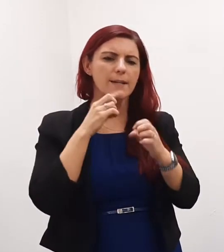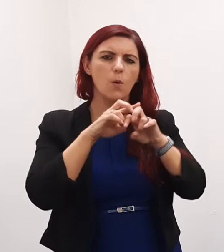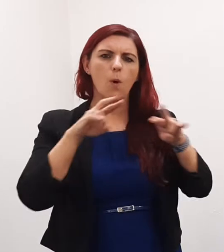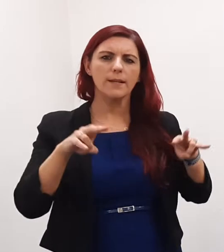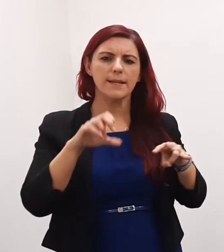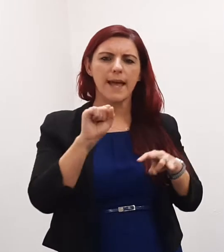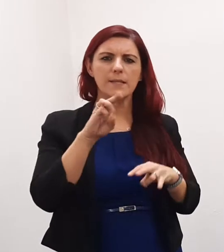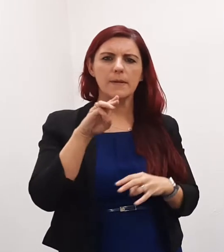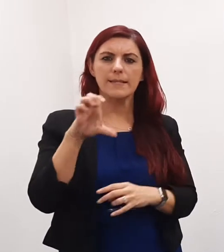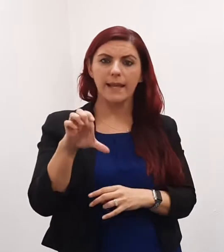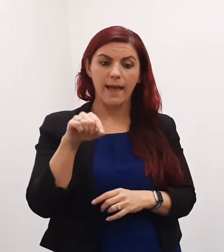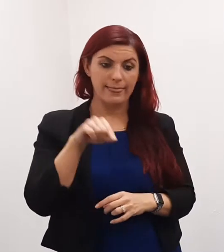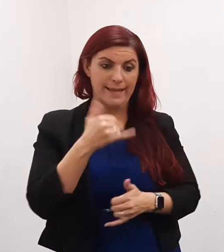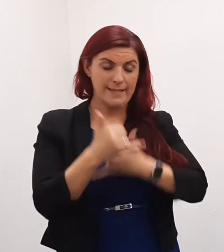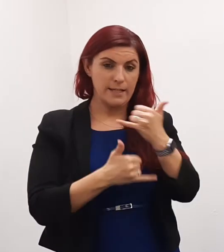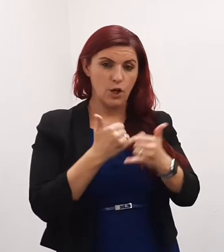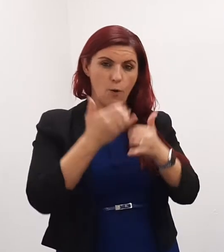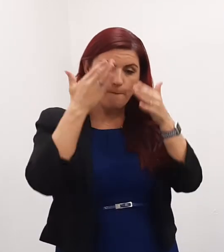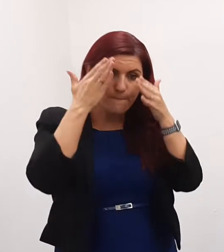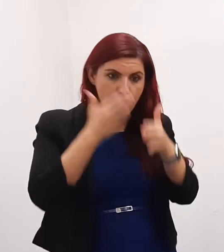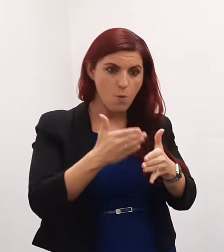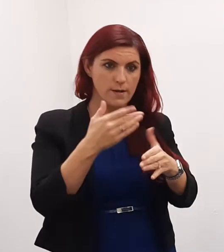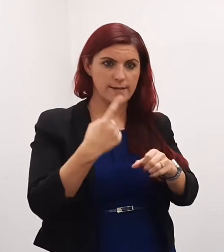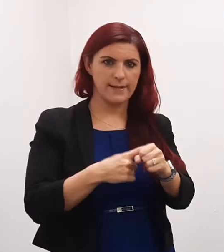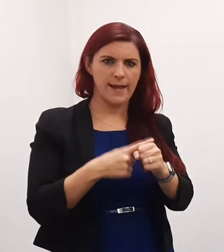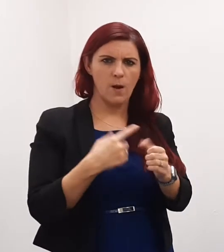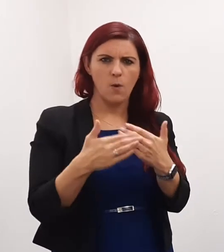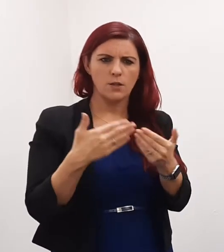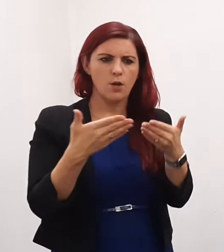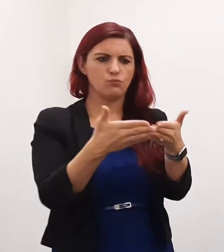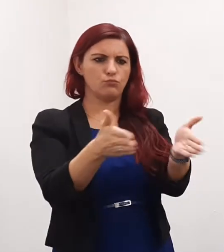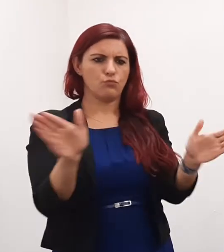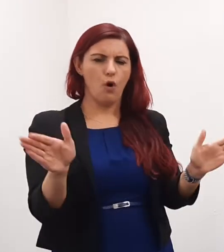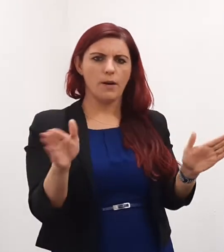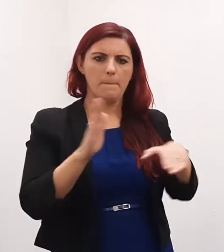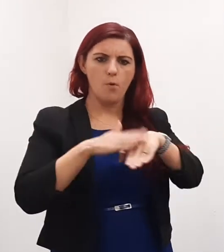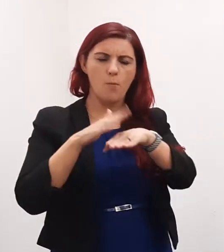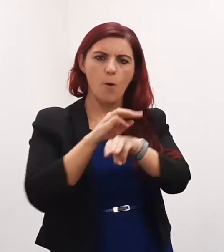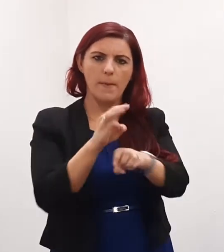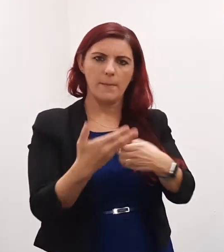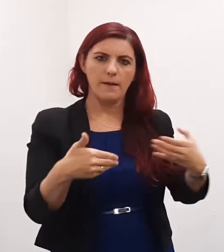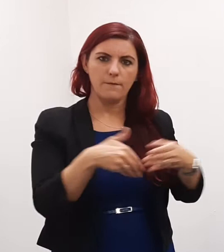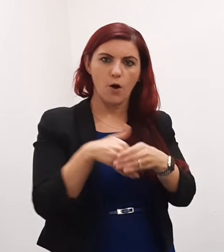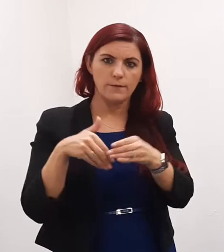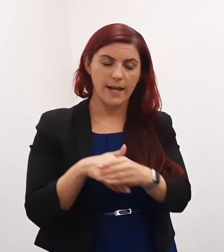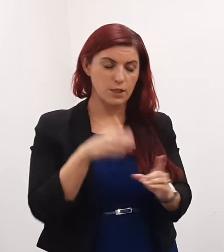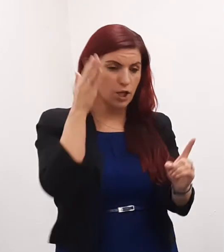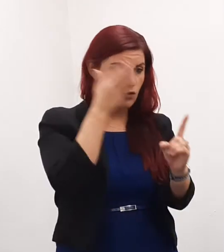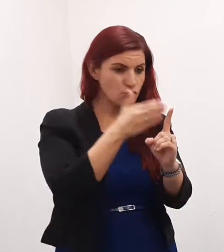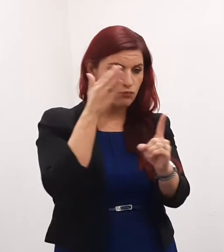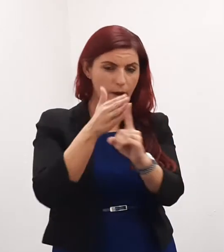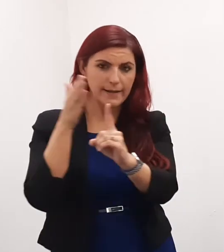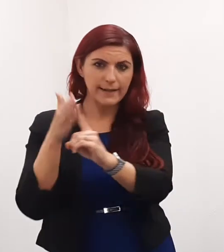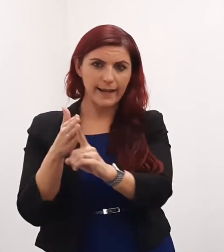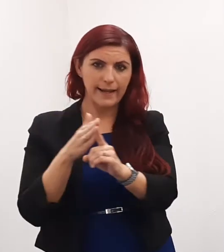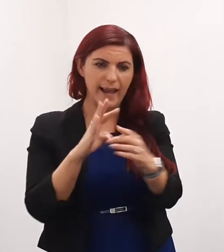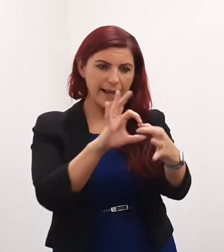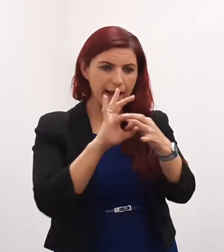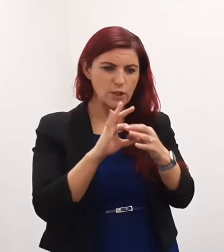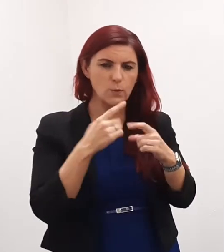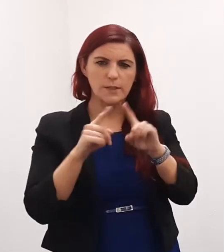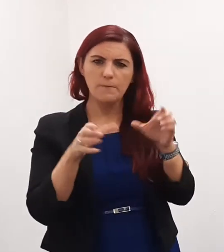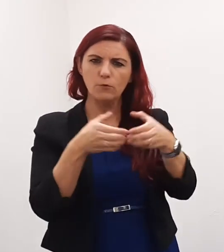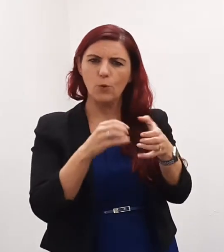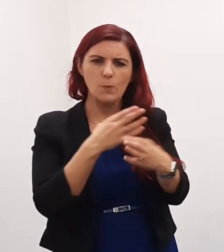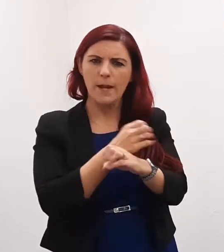the emphasis this year is to refocus on broadening participation and to engage directly with target groups who have not participated